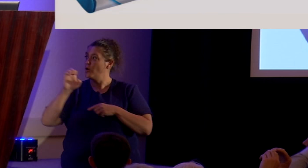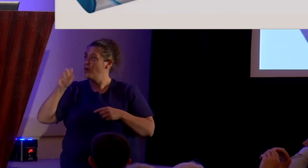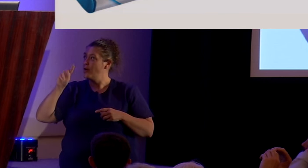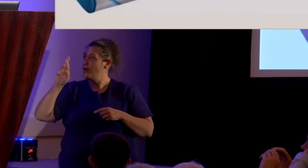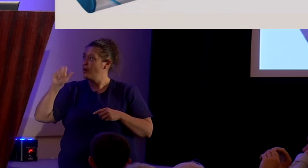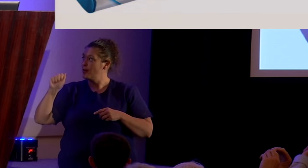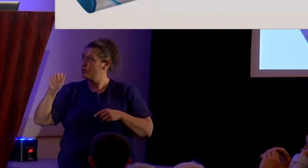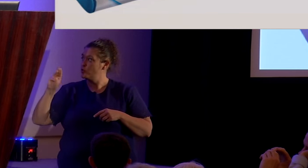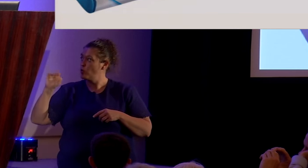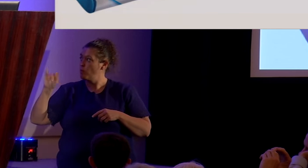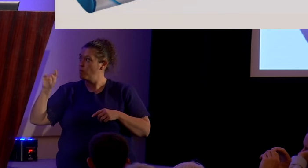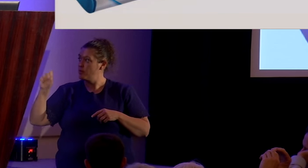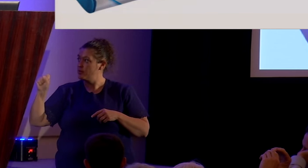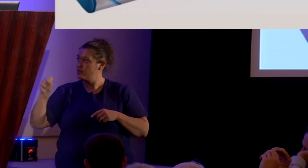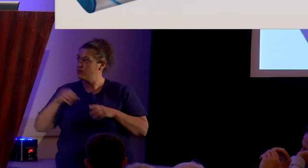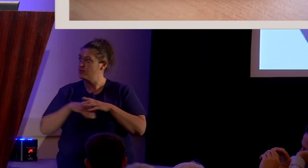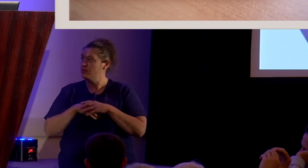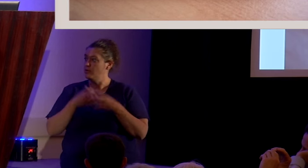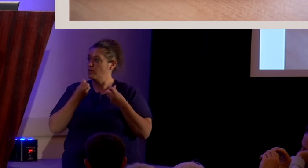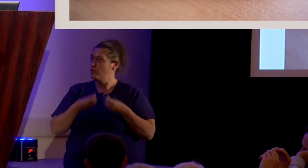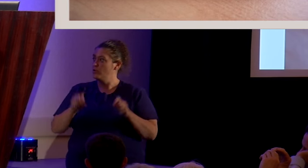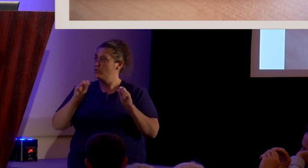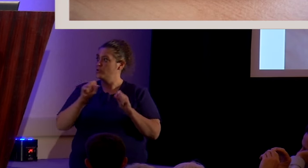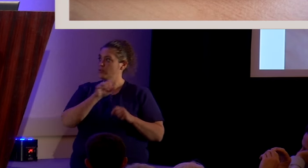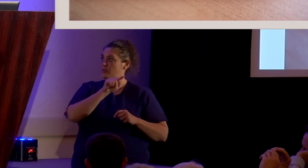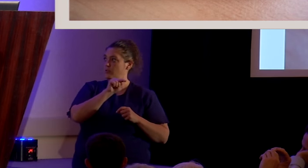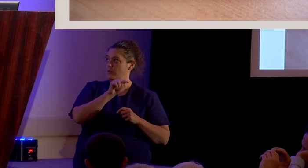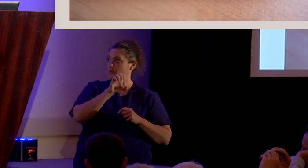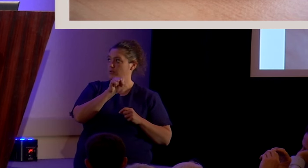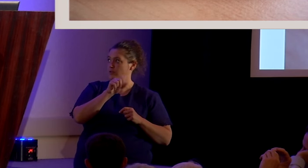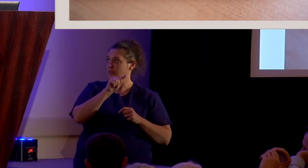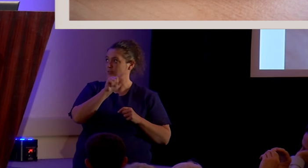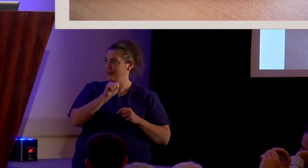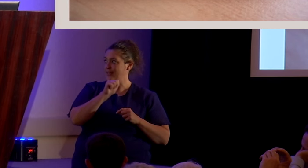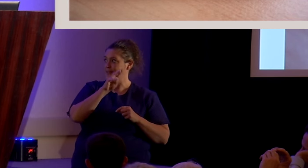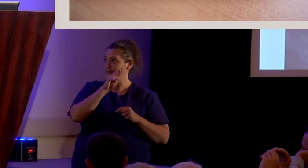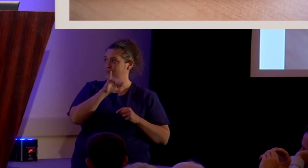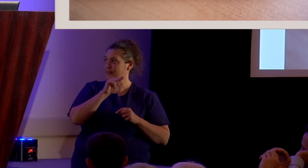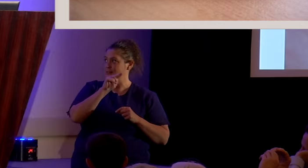Extra Mints. Try Testaments.